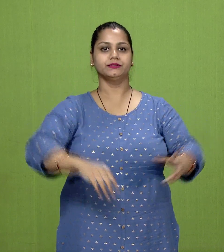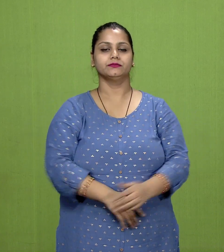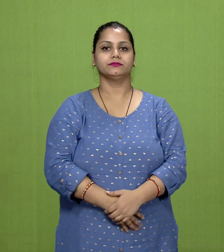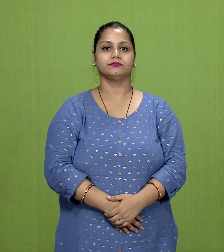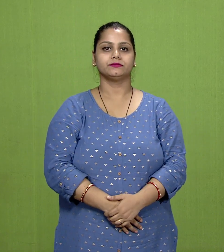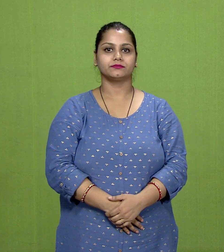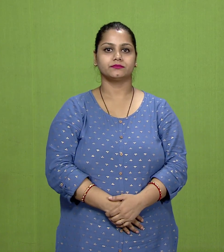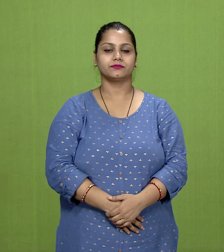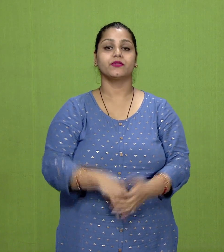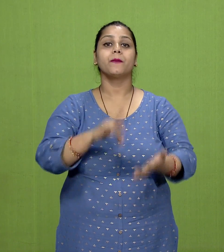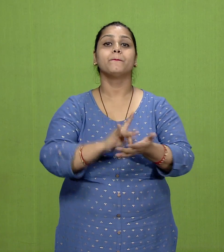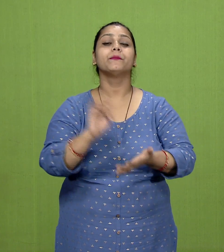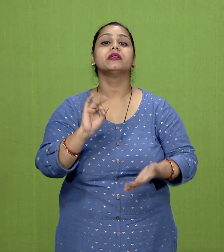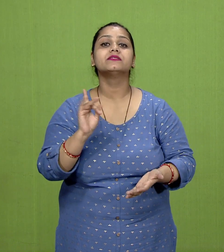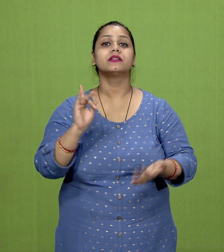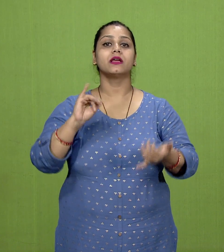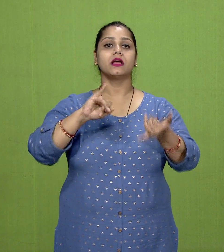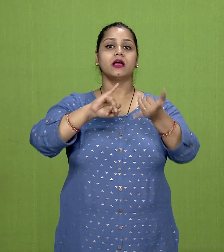at Sarnath near Varanasi.